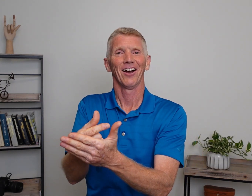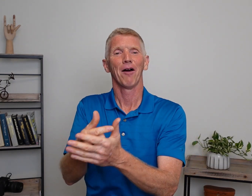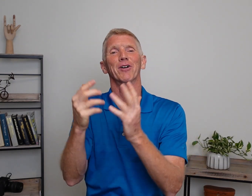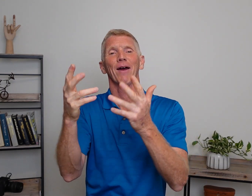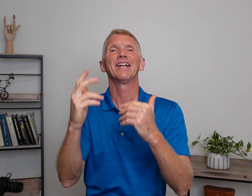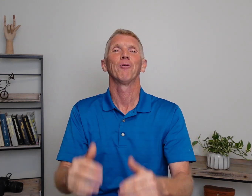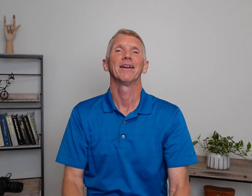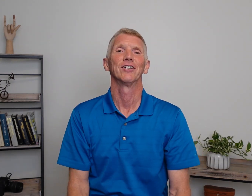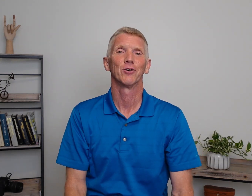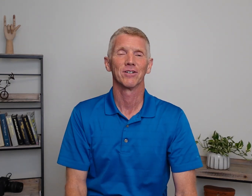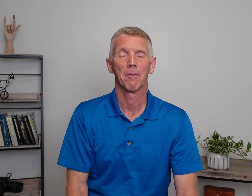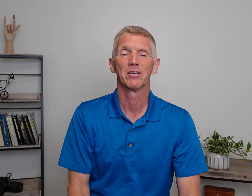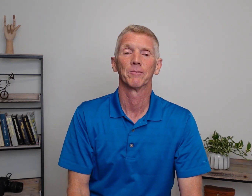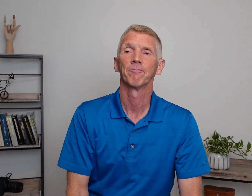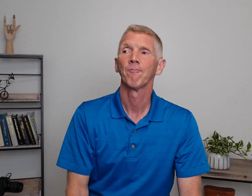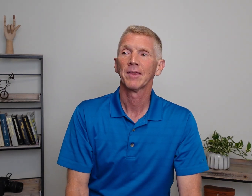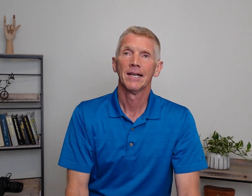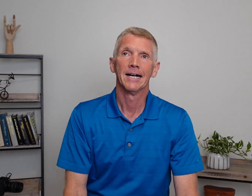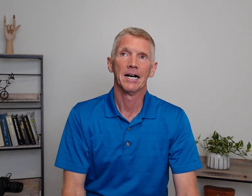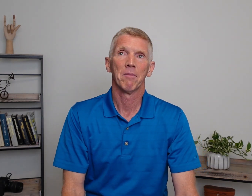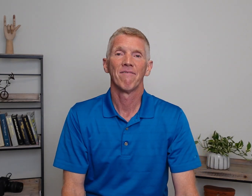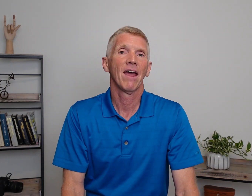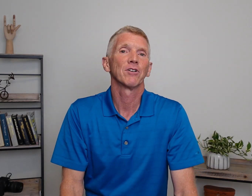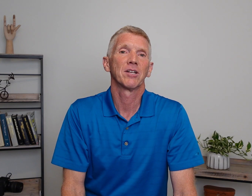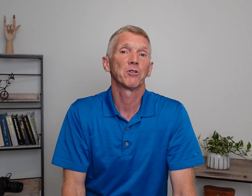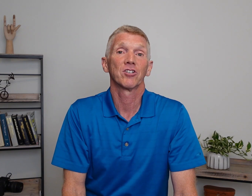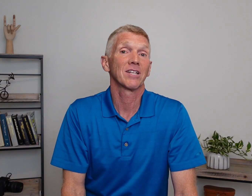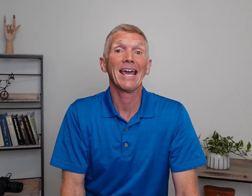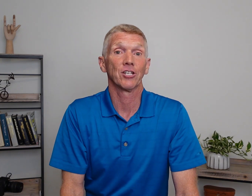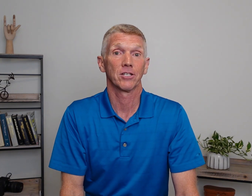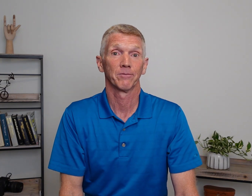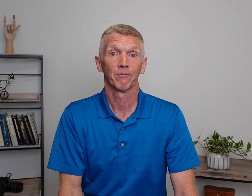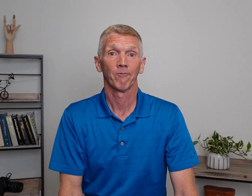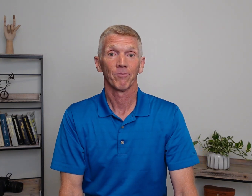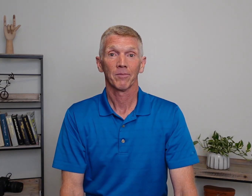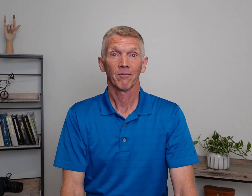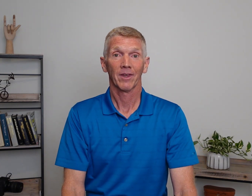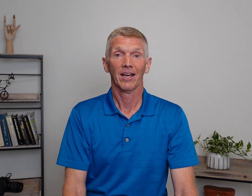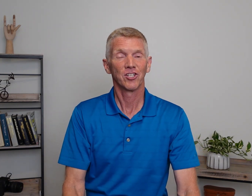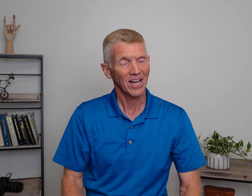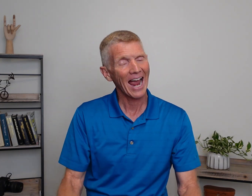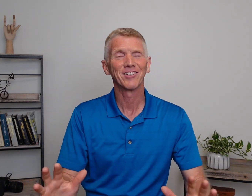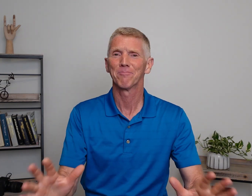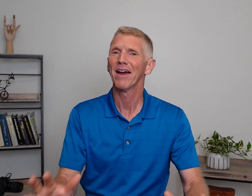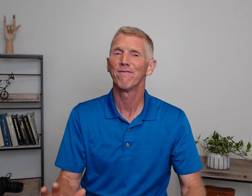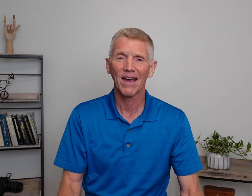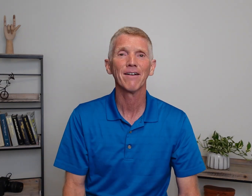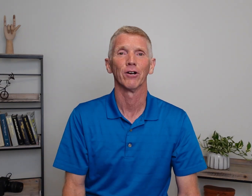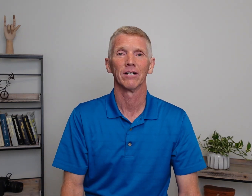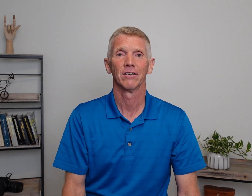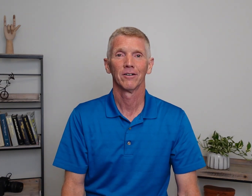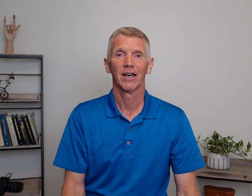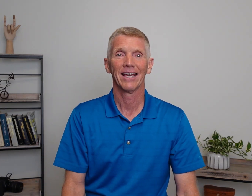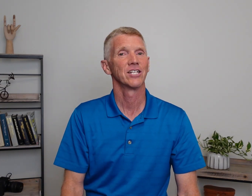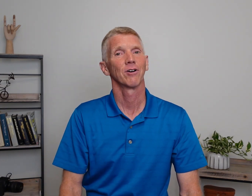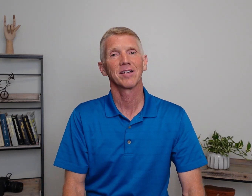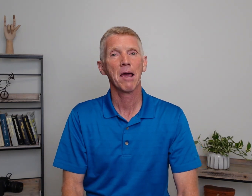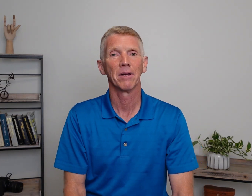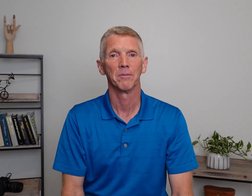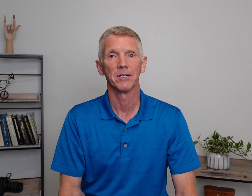I'll be graduating in two years. How about this one? My favorite subject is science. Okay? Science is my favorite. Okay? Is there a time element?